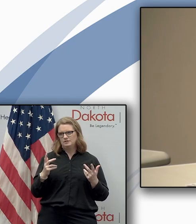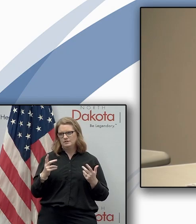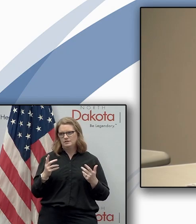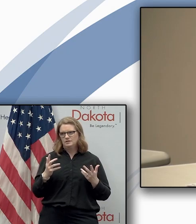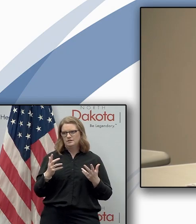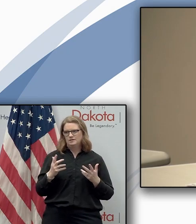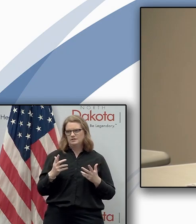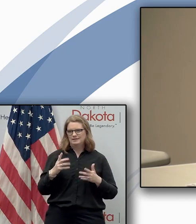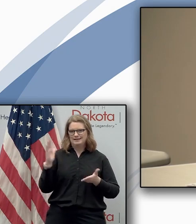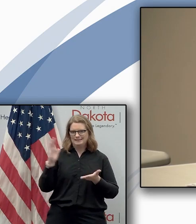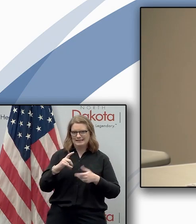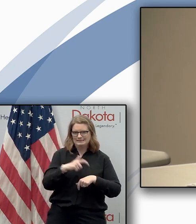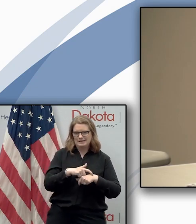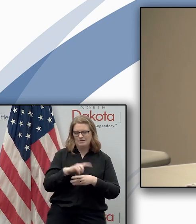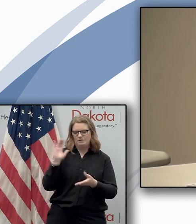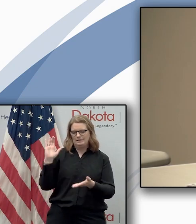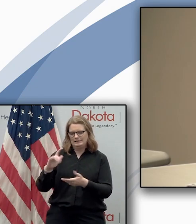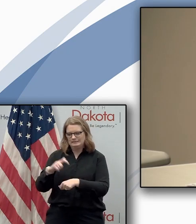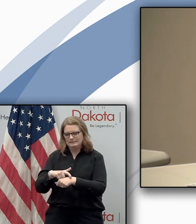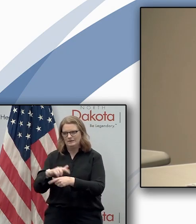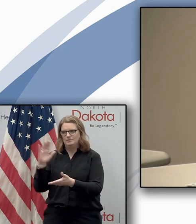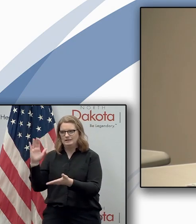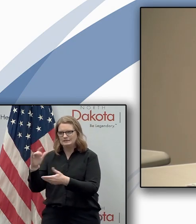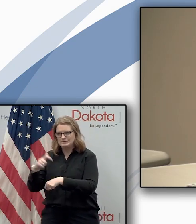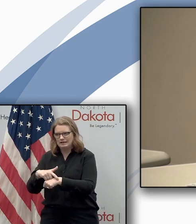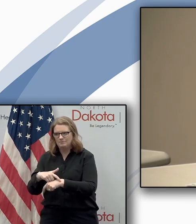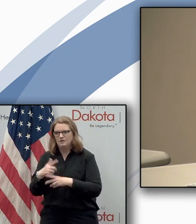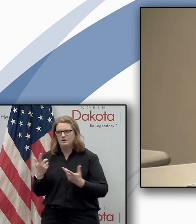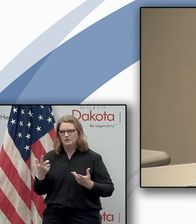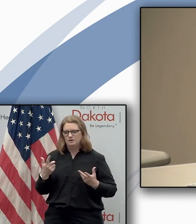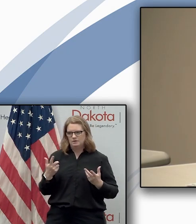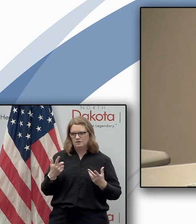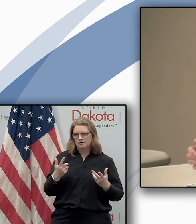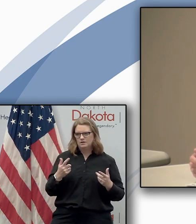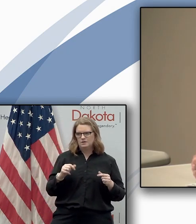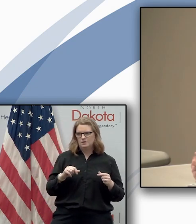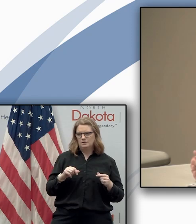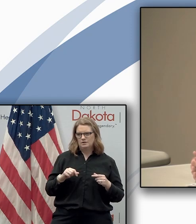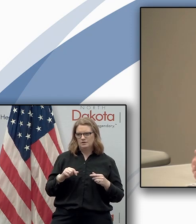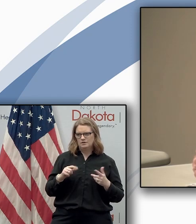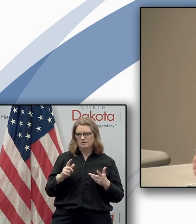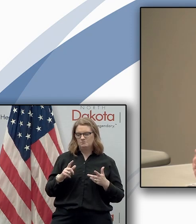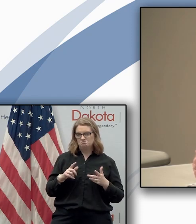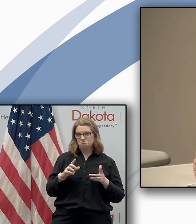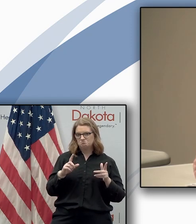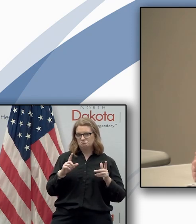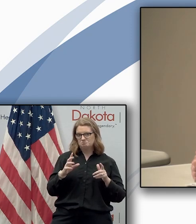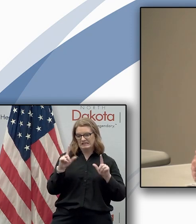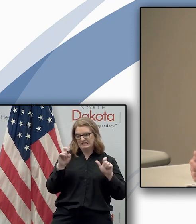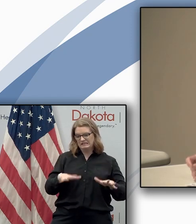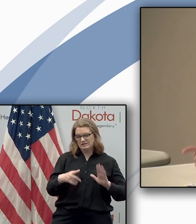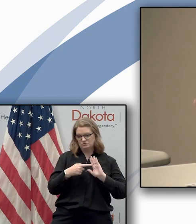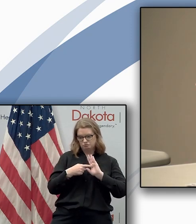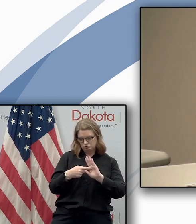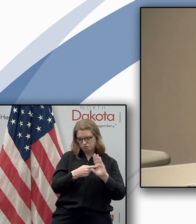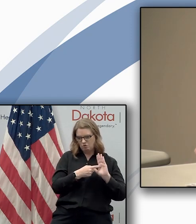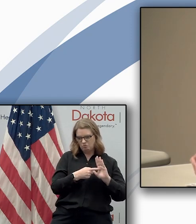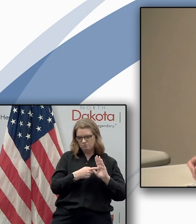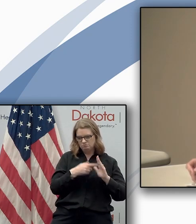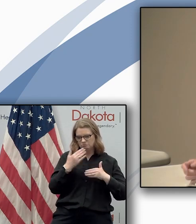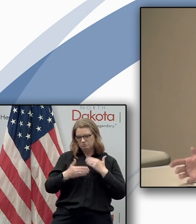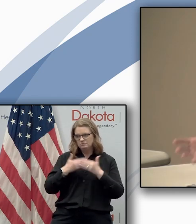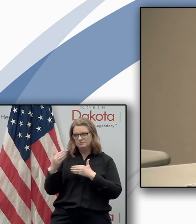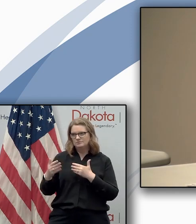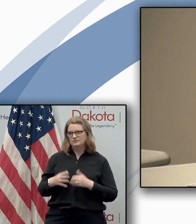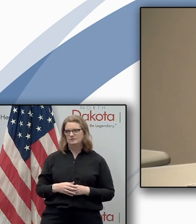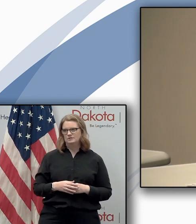on this now a little less time on this and uh you know a day a week and obviously for obvious reasons the testing would say we're doing our job what do you do